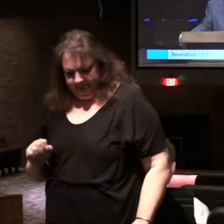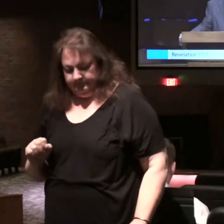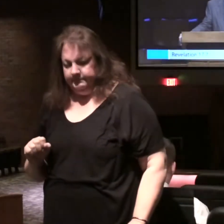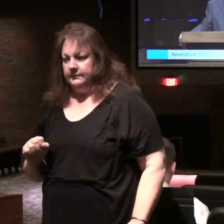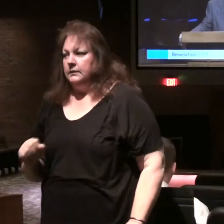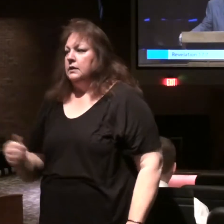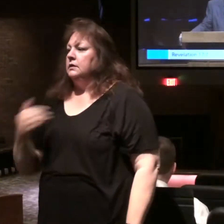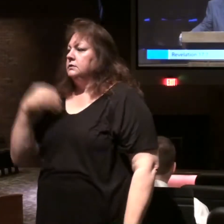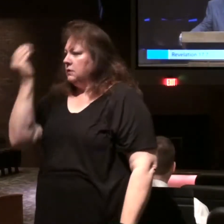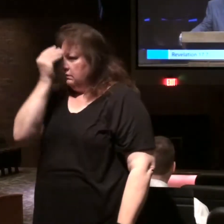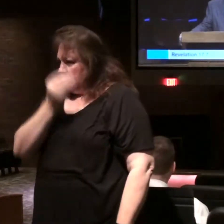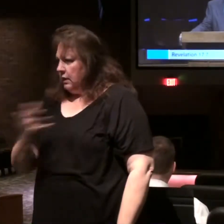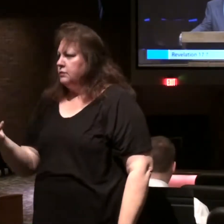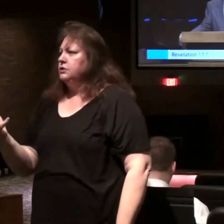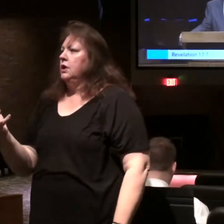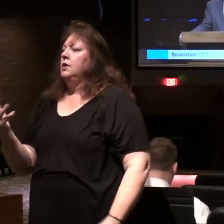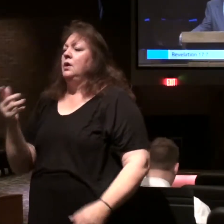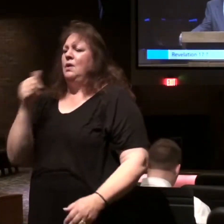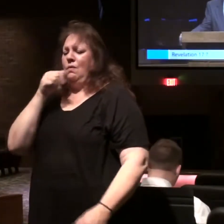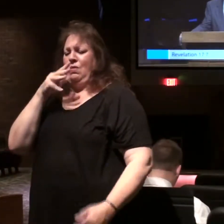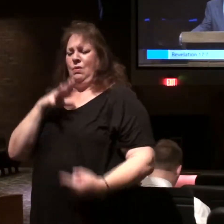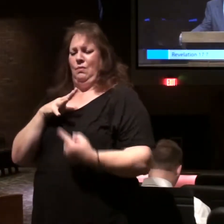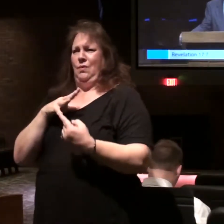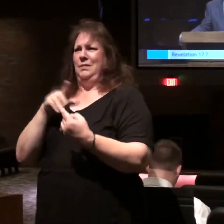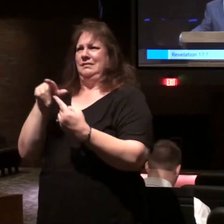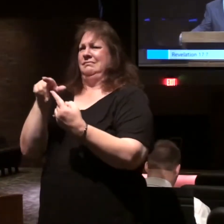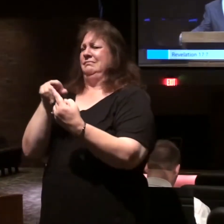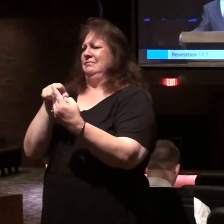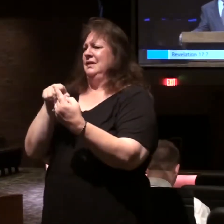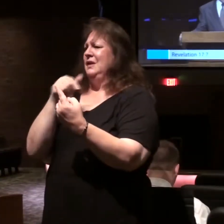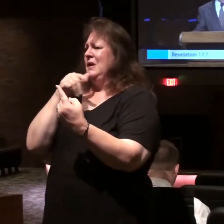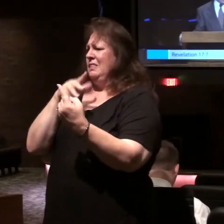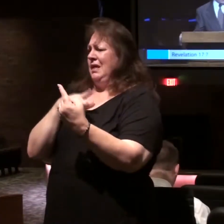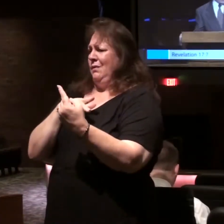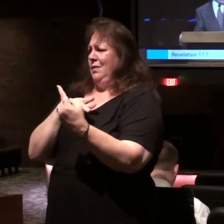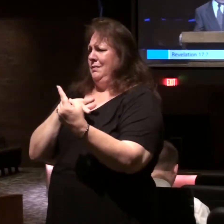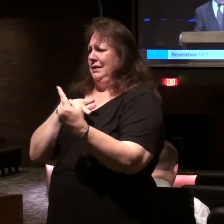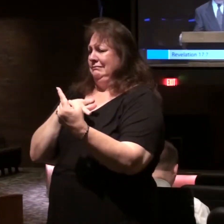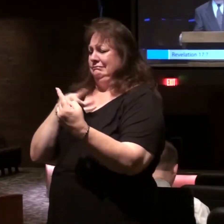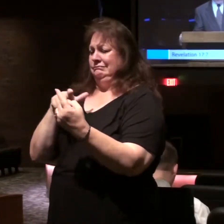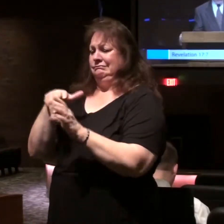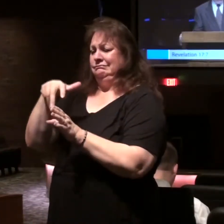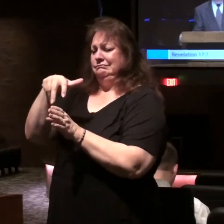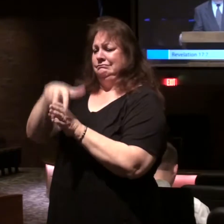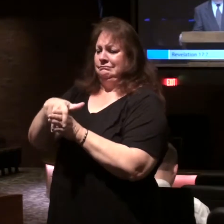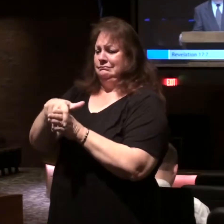I will tell you the mystery of the woman. So that woman sitting on the beast.